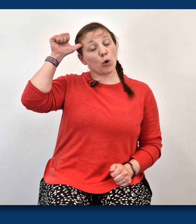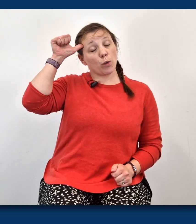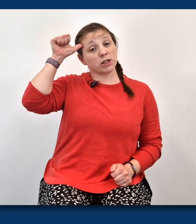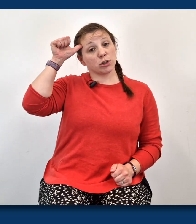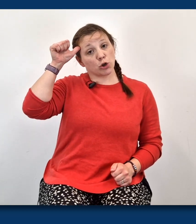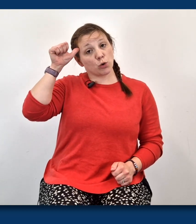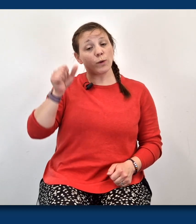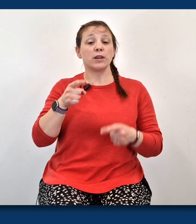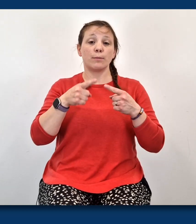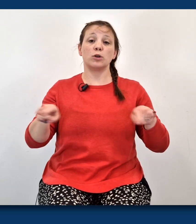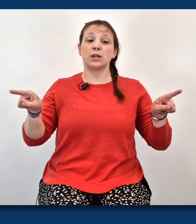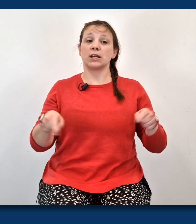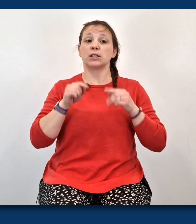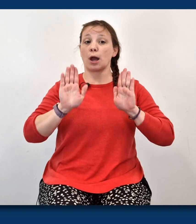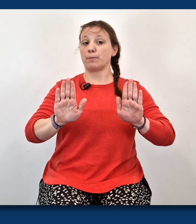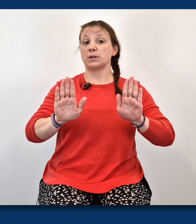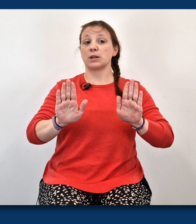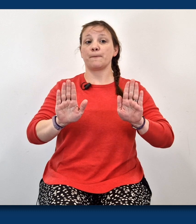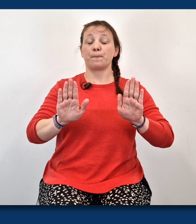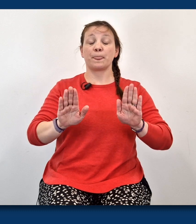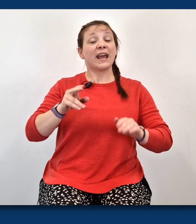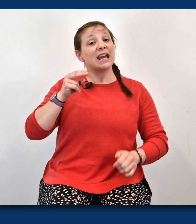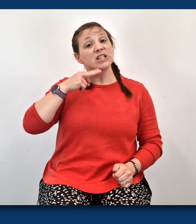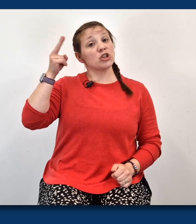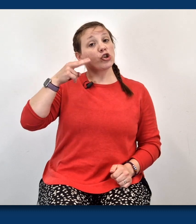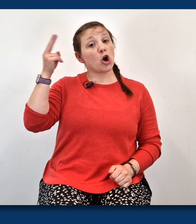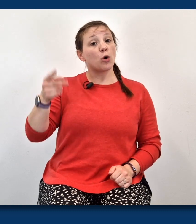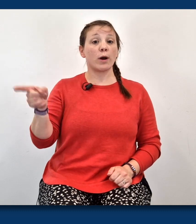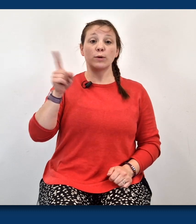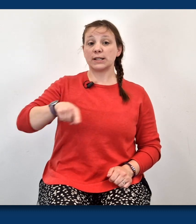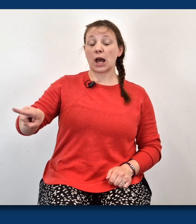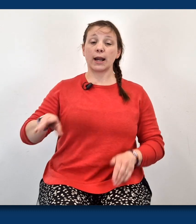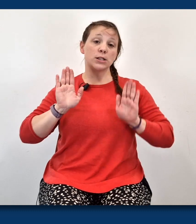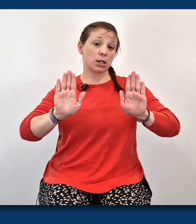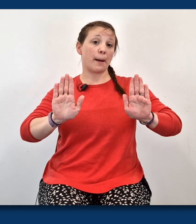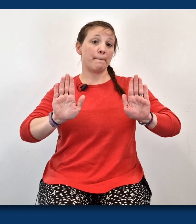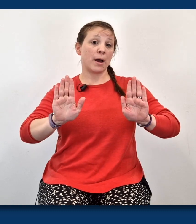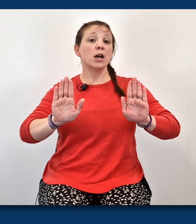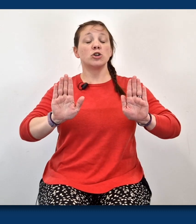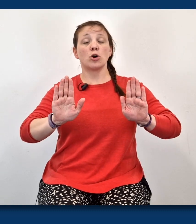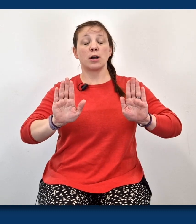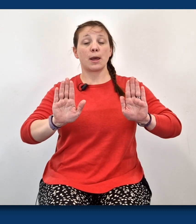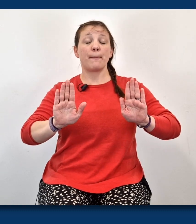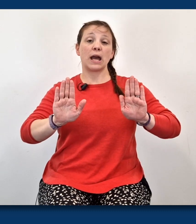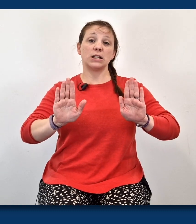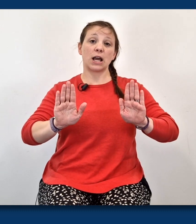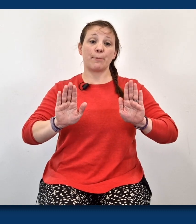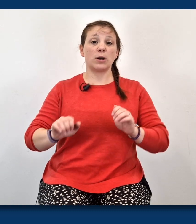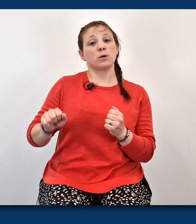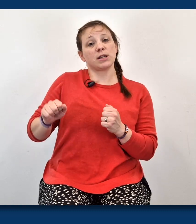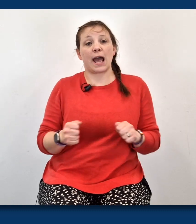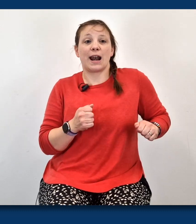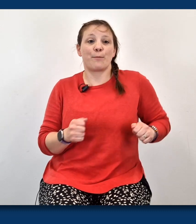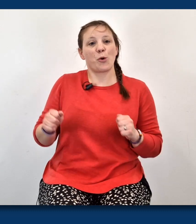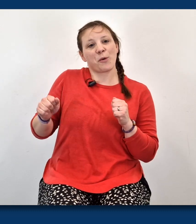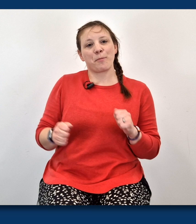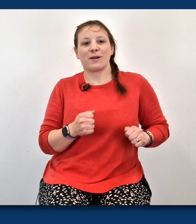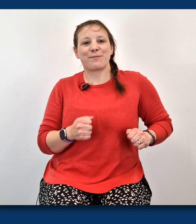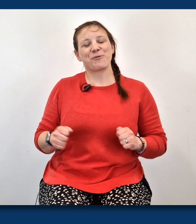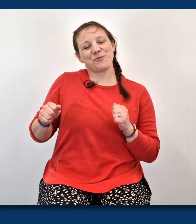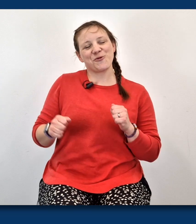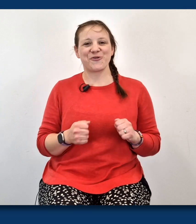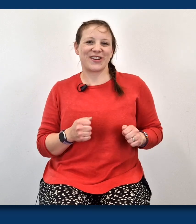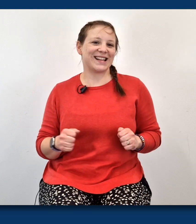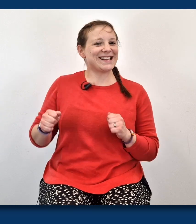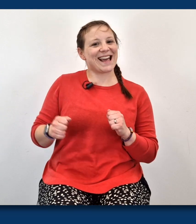You know what to do when the music stops. And Here's a song where we start and stop. Join the bandjammer knows animals up.